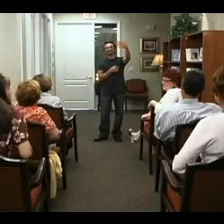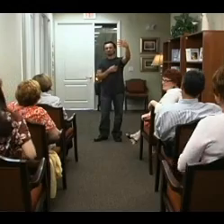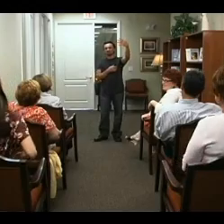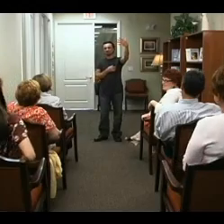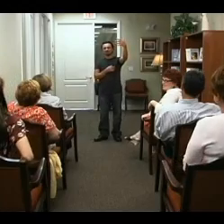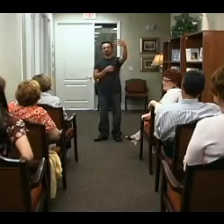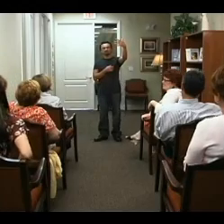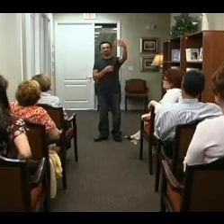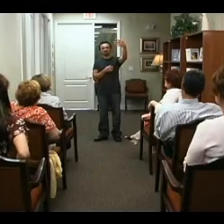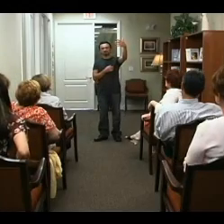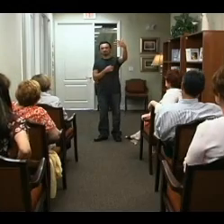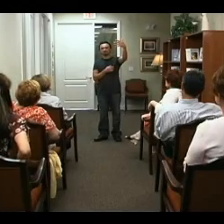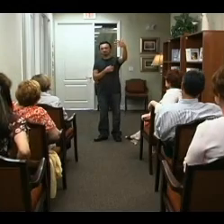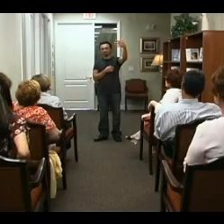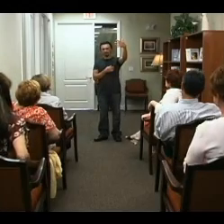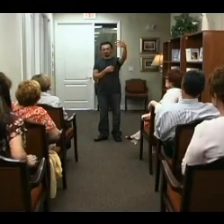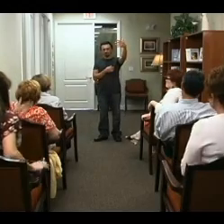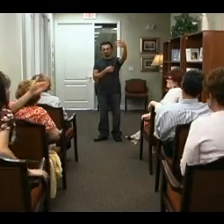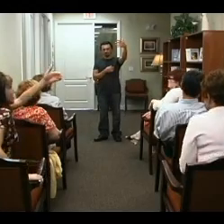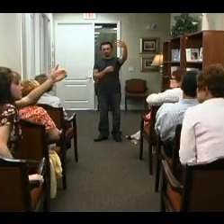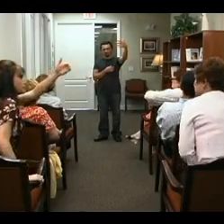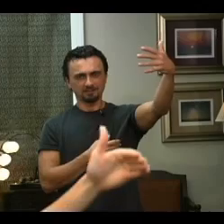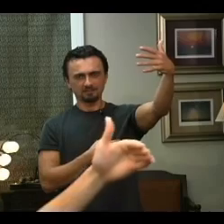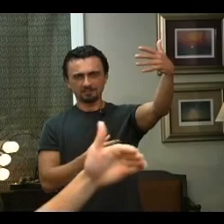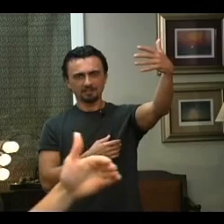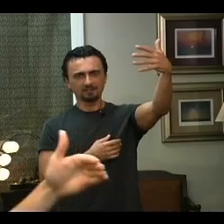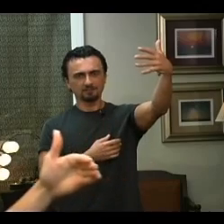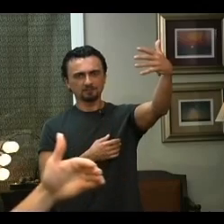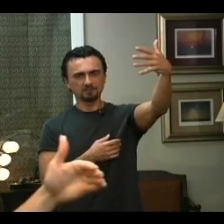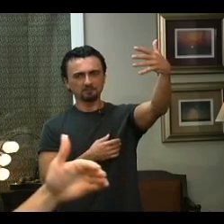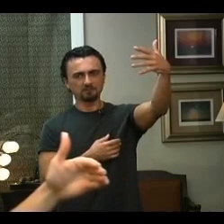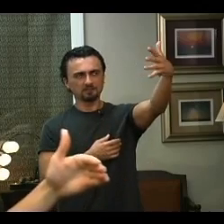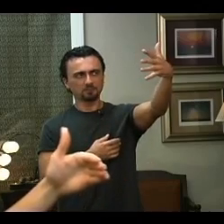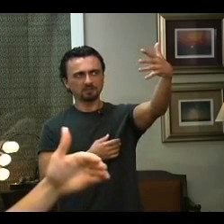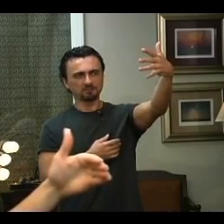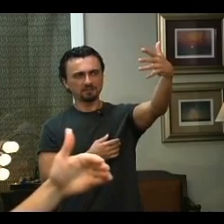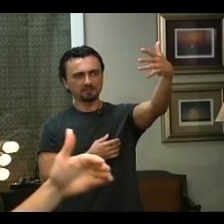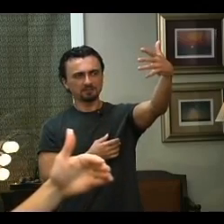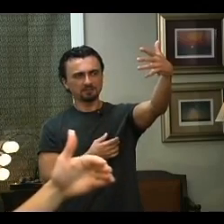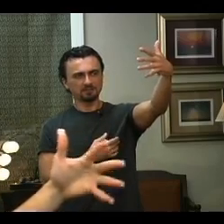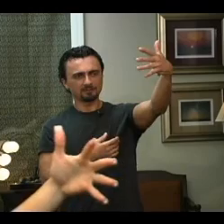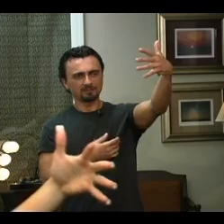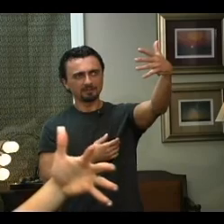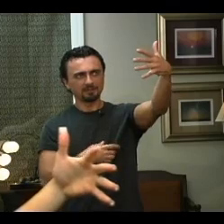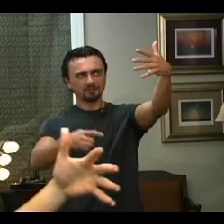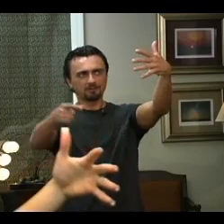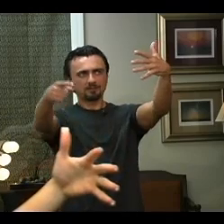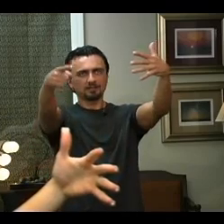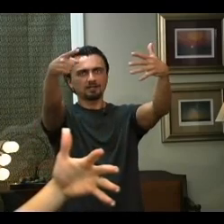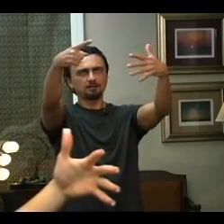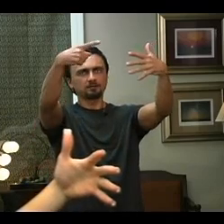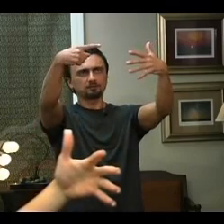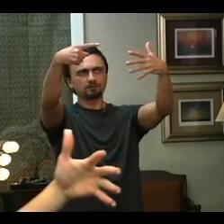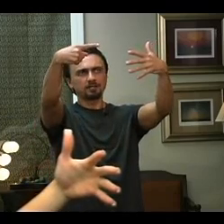Okay, leave your left hand up As it was before spread your fingers Okay, now the right